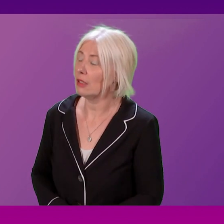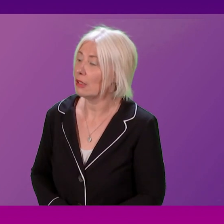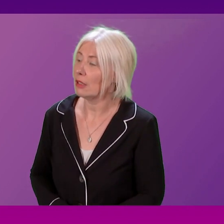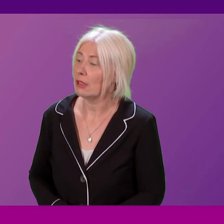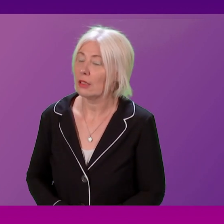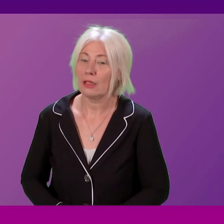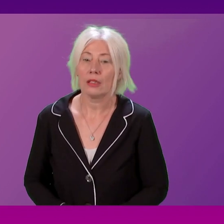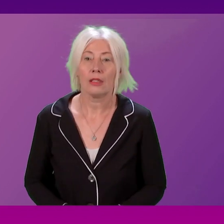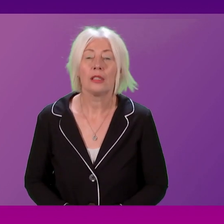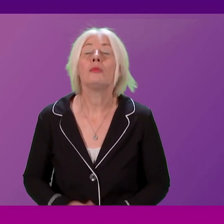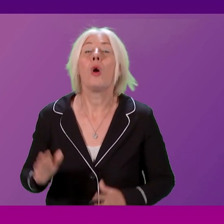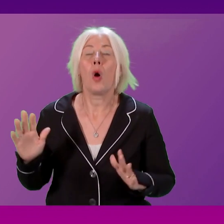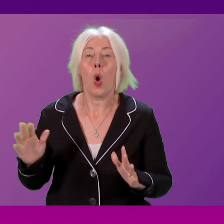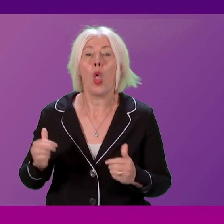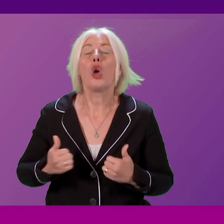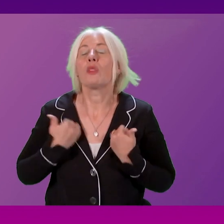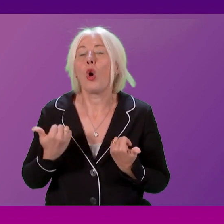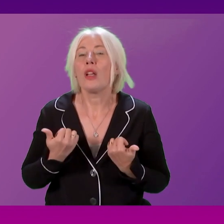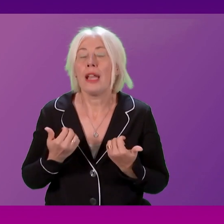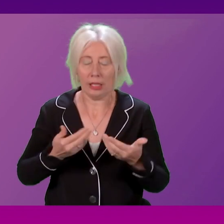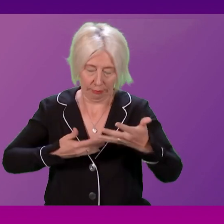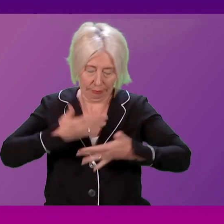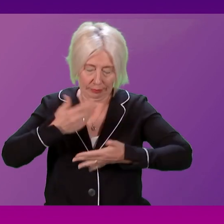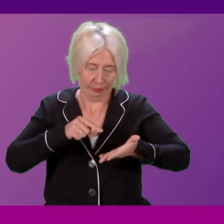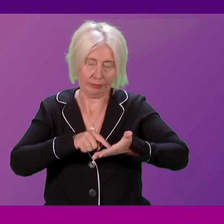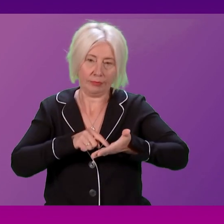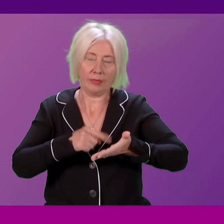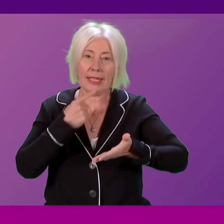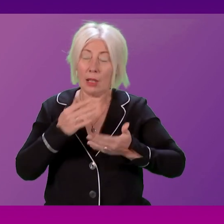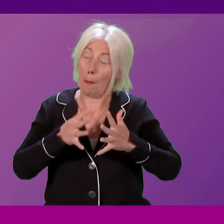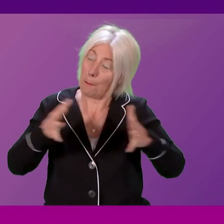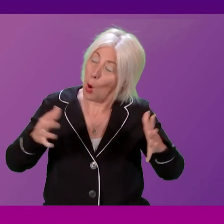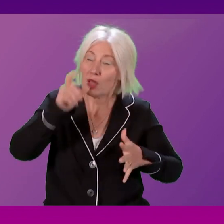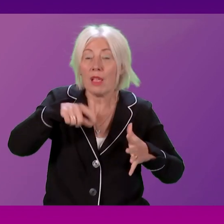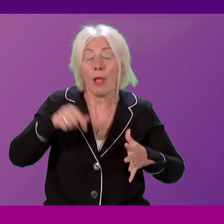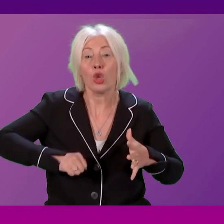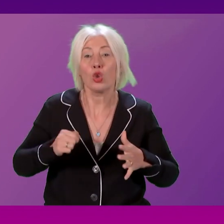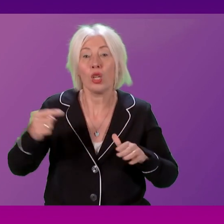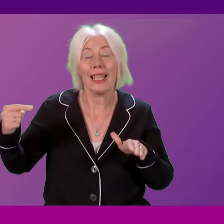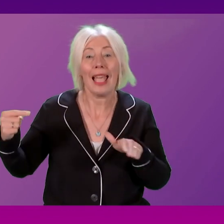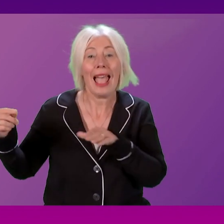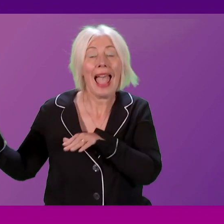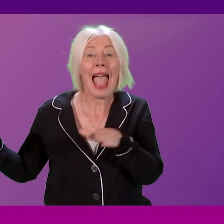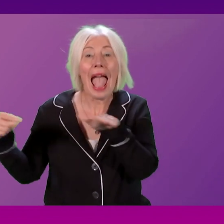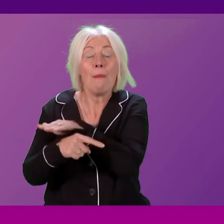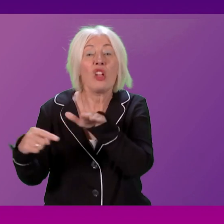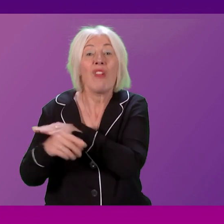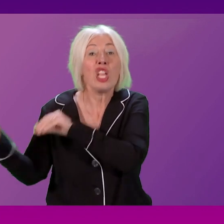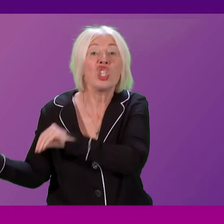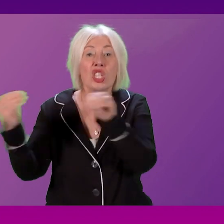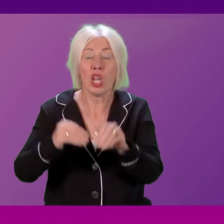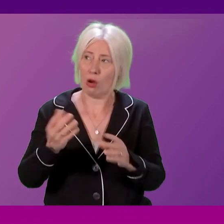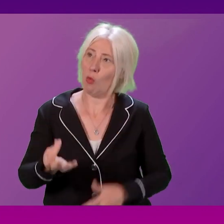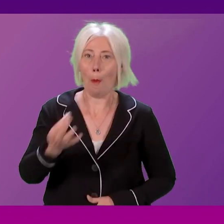This morning, new data shows the vast majority of Scots view immigration as a positive benefit that